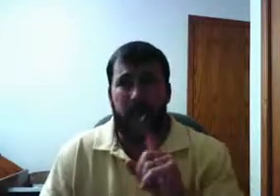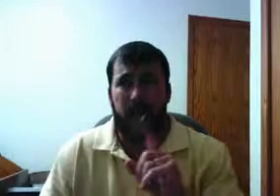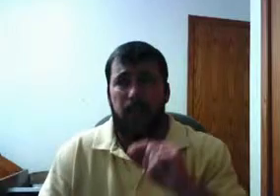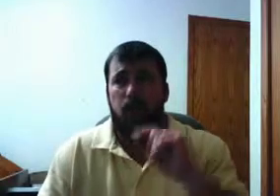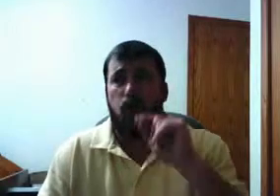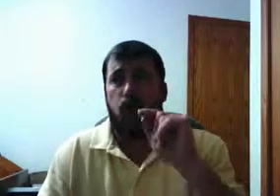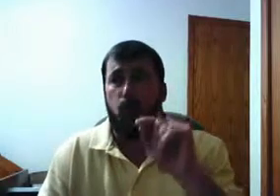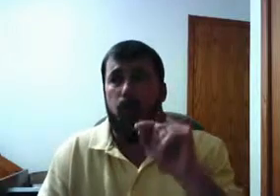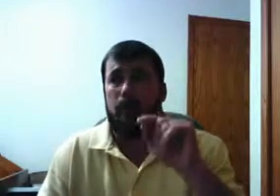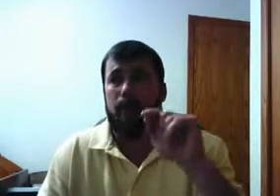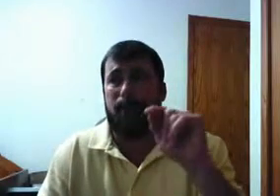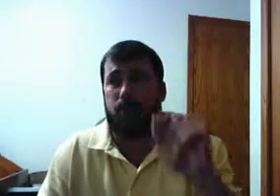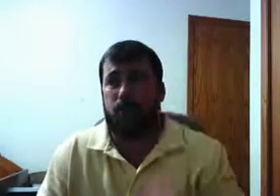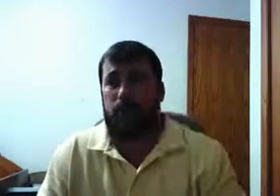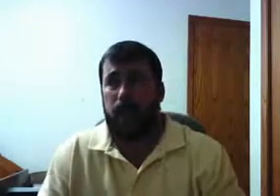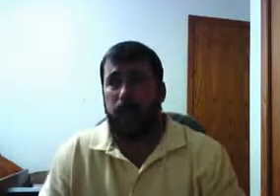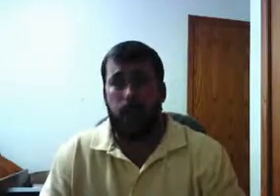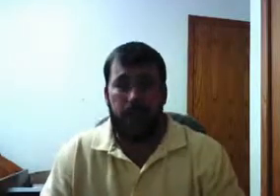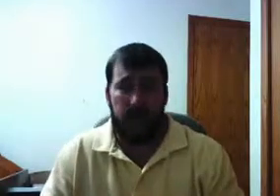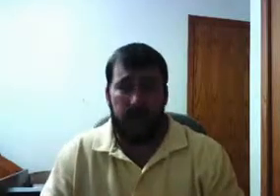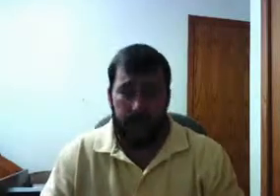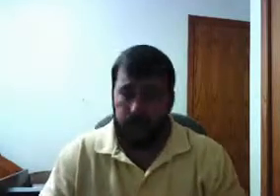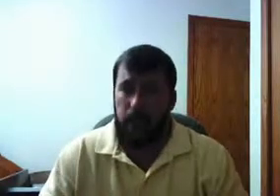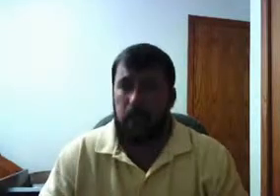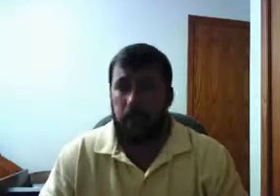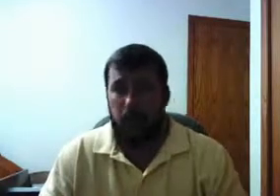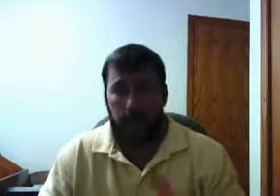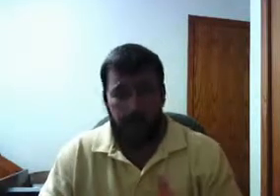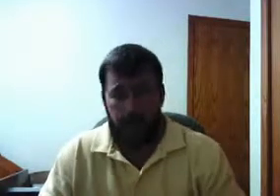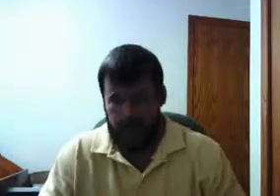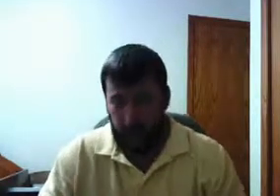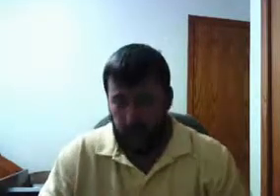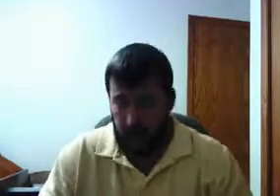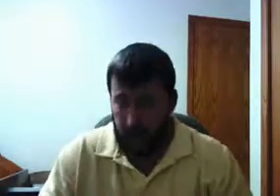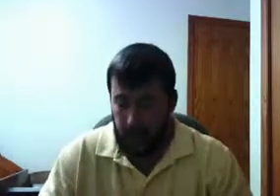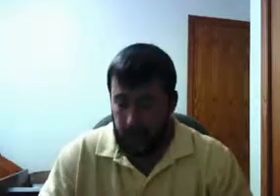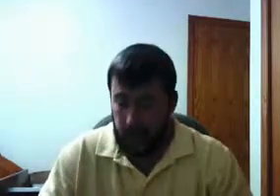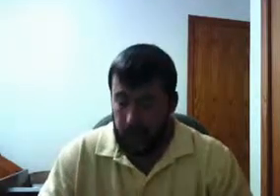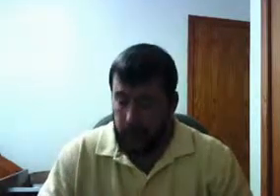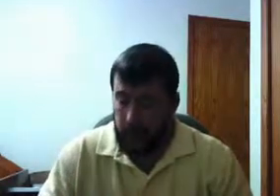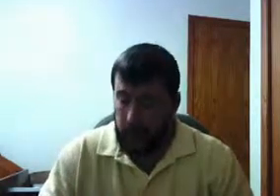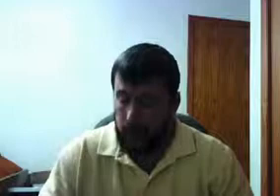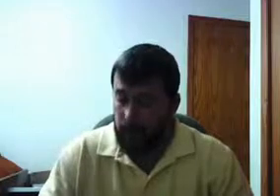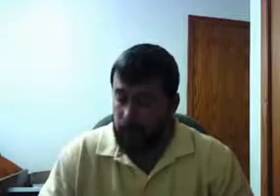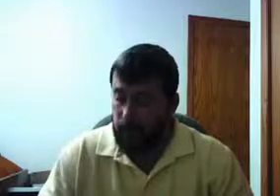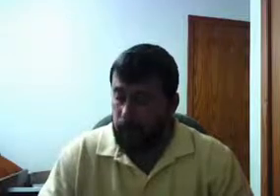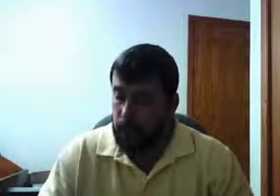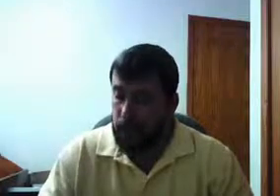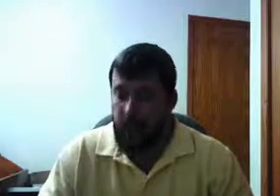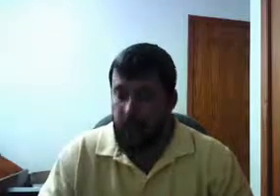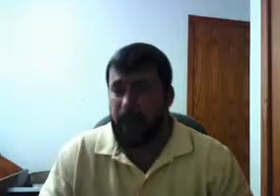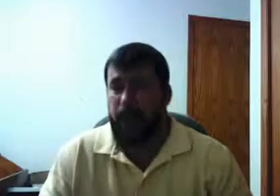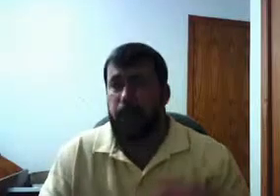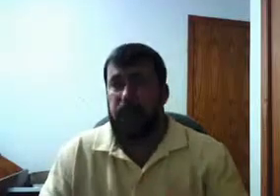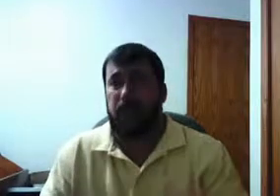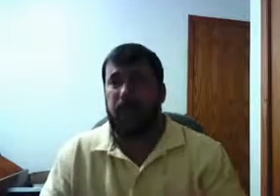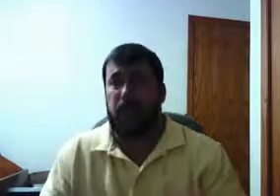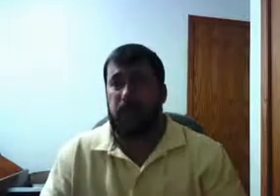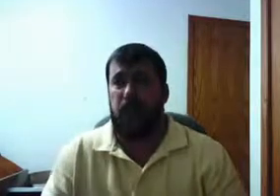ruined my country. Now, wait a minute. I'm going to stop right there. Okay. Now, that in and of itself does not,